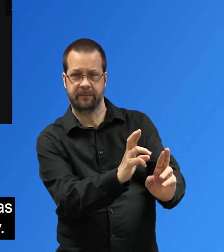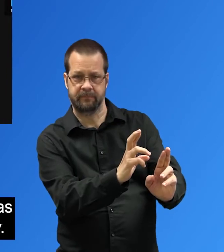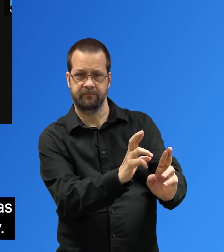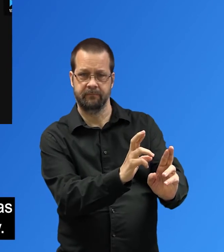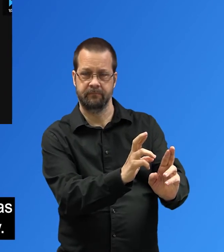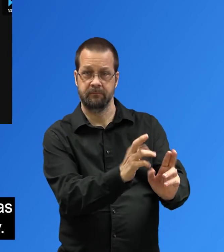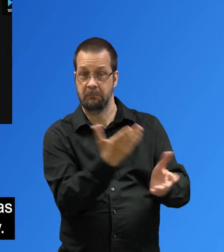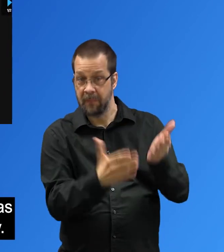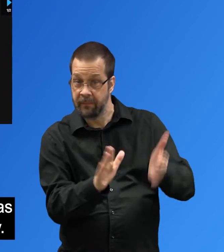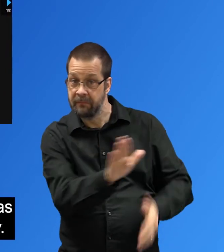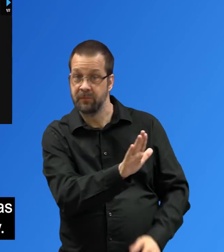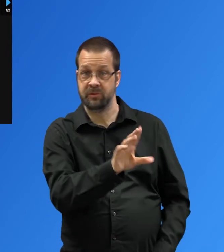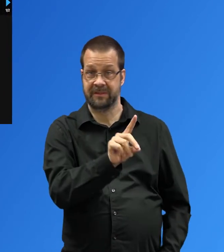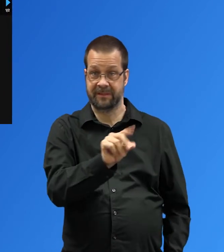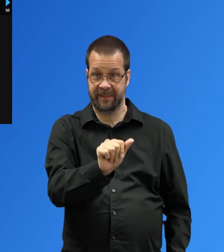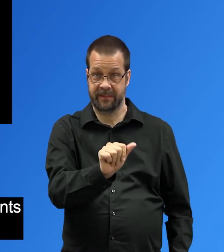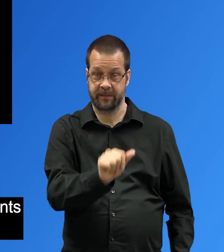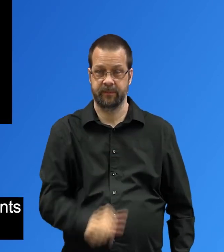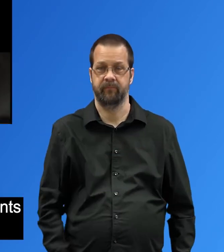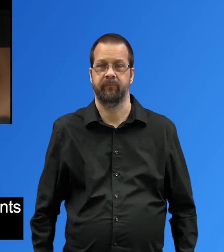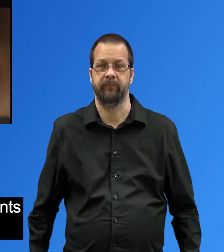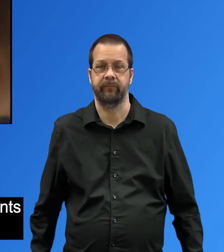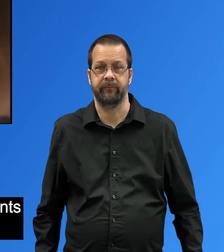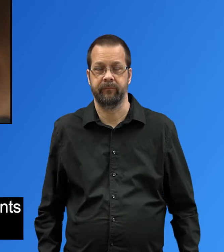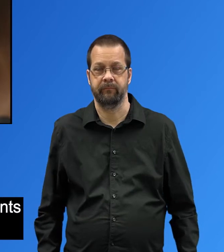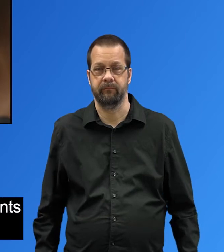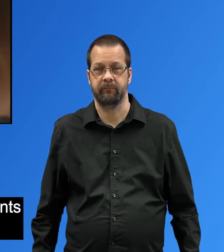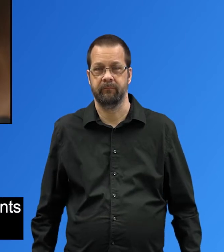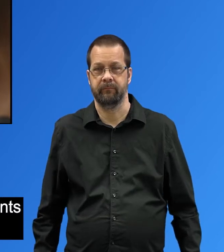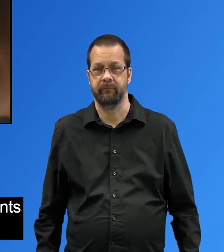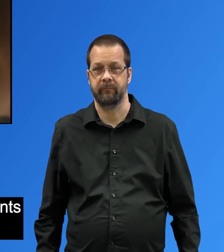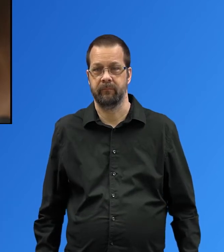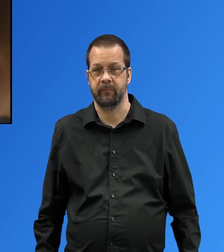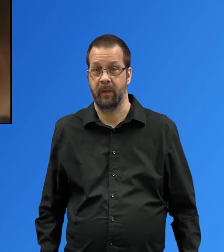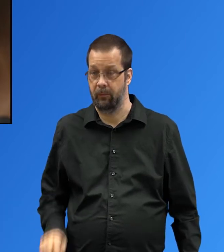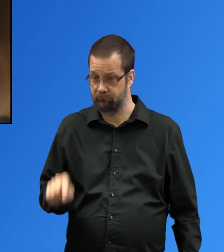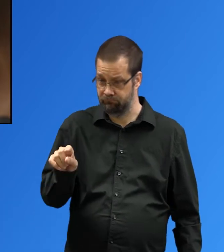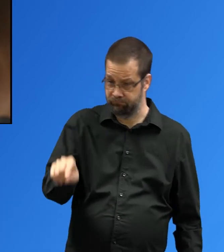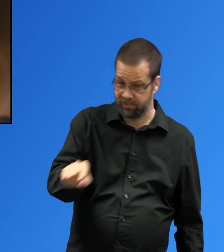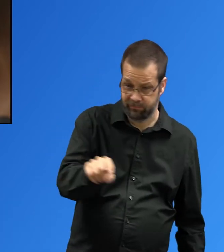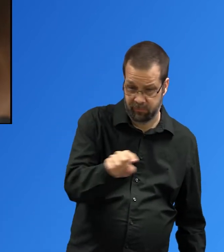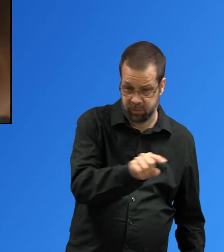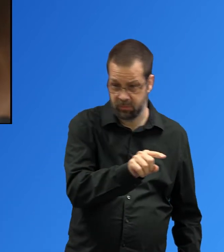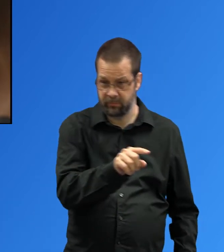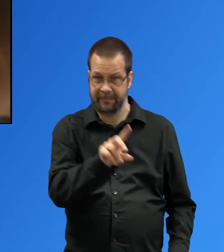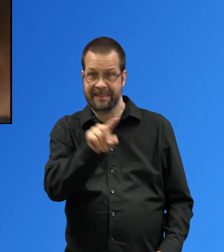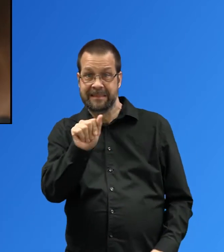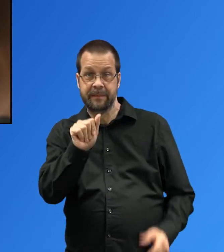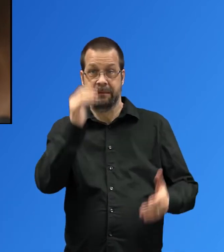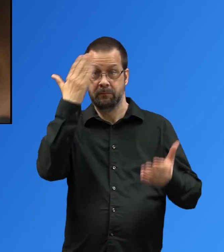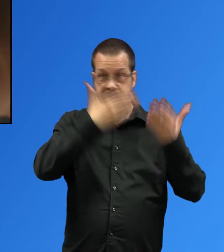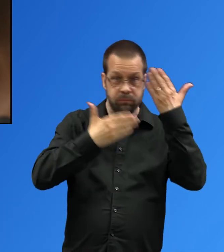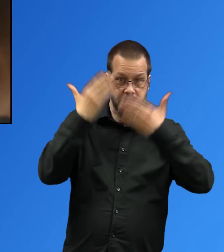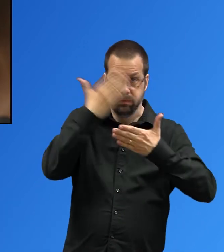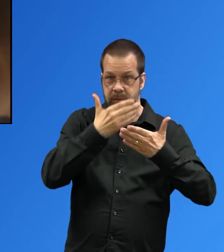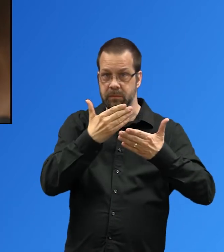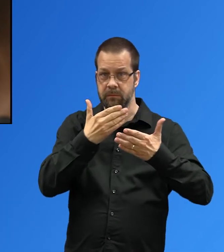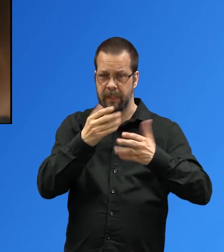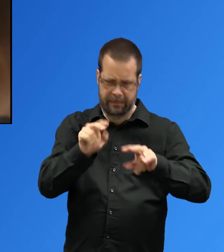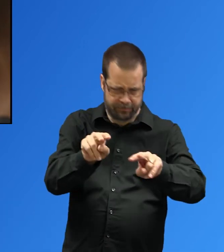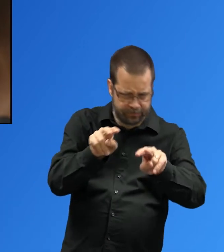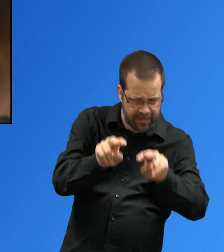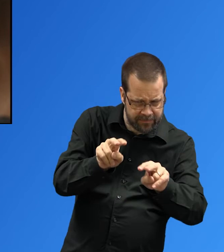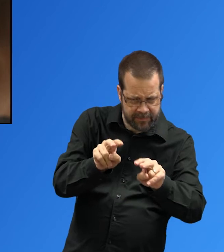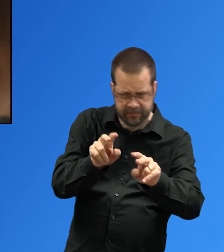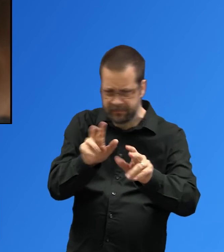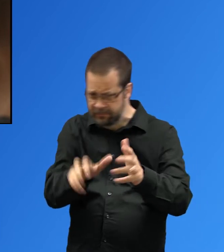due to a disability Be aware that some participants may have disabilities that are not visible Stay open to the needs of all participants